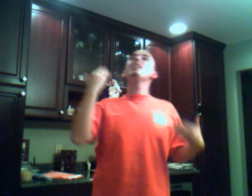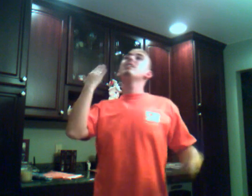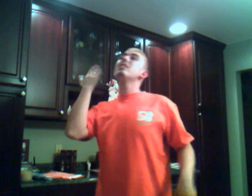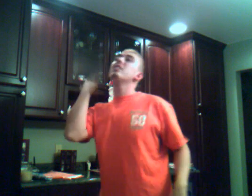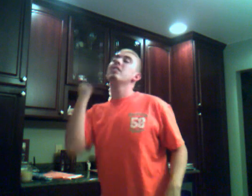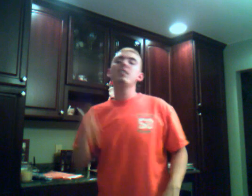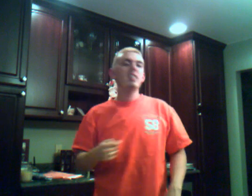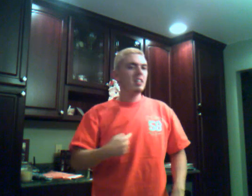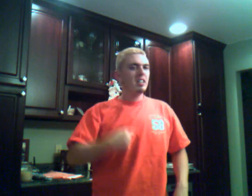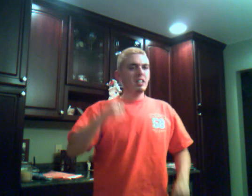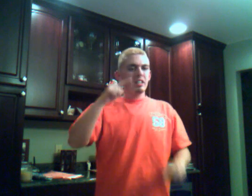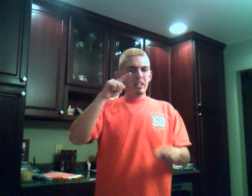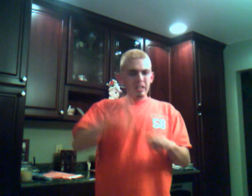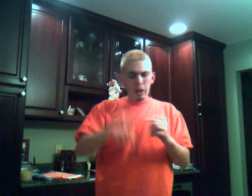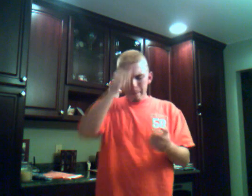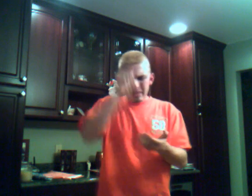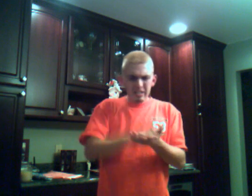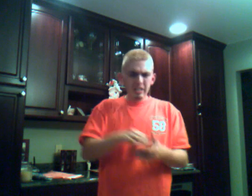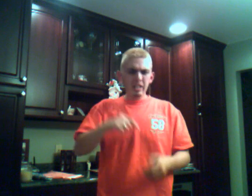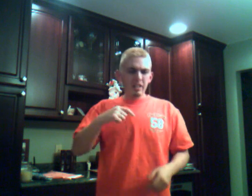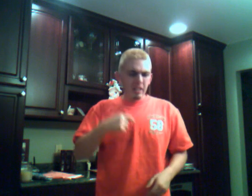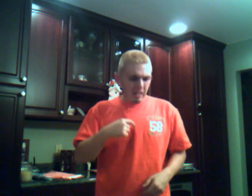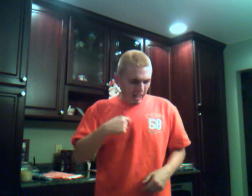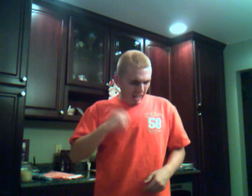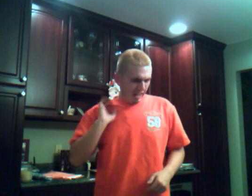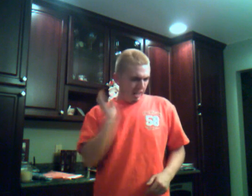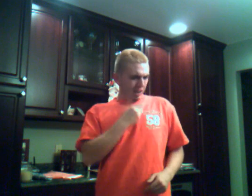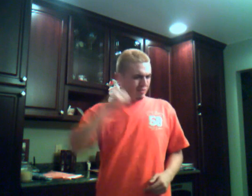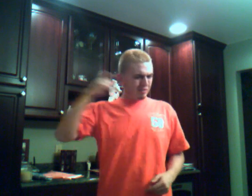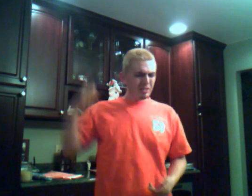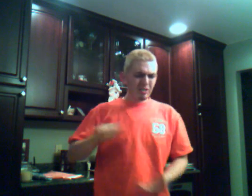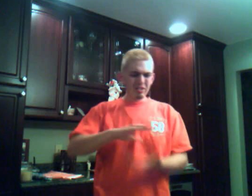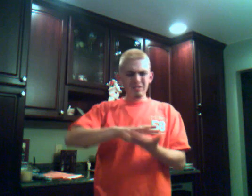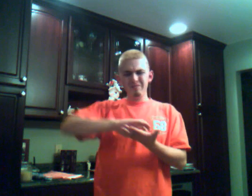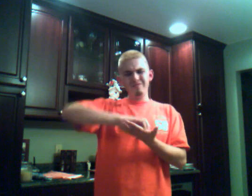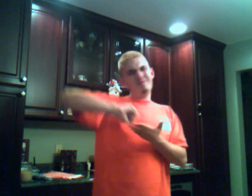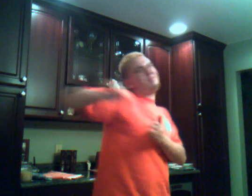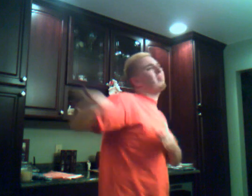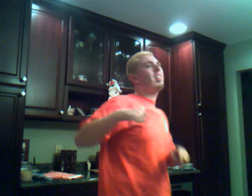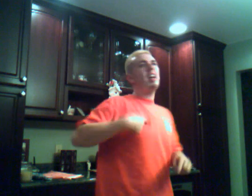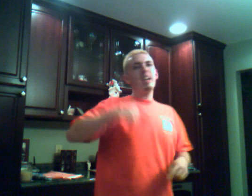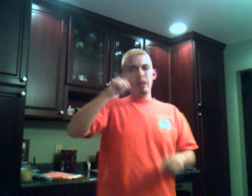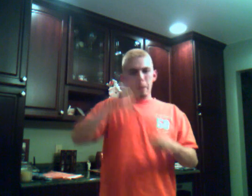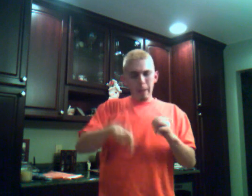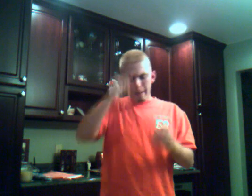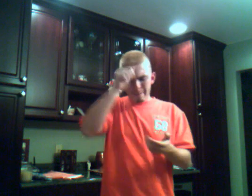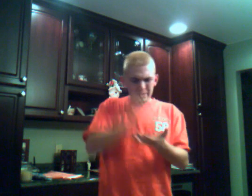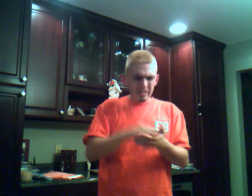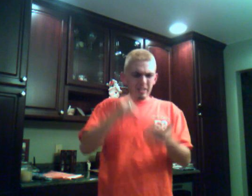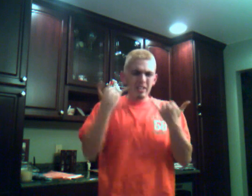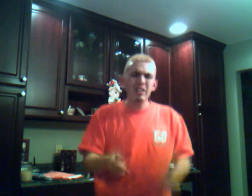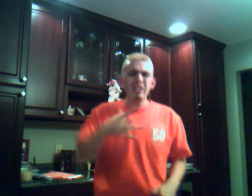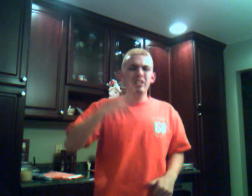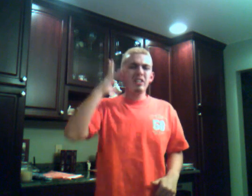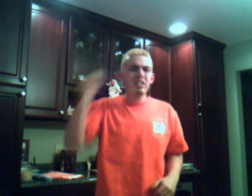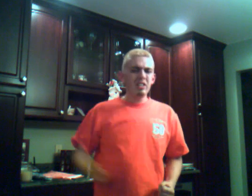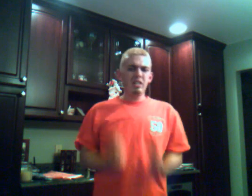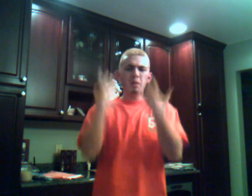I'm ask for a second chance I can't believe that I don't know what you